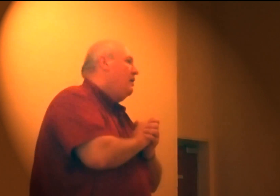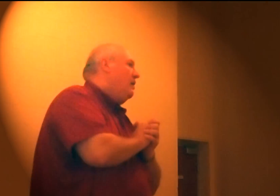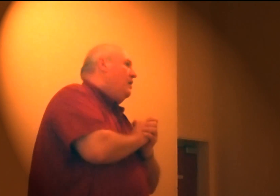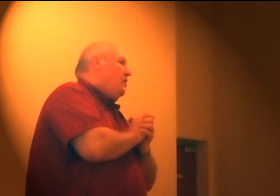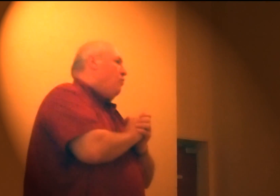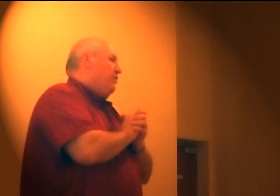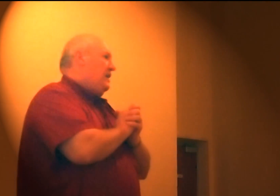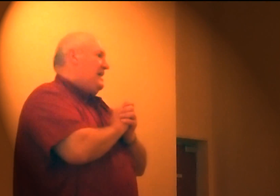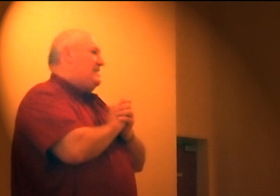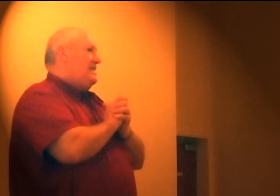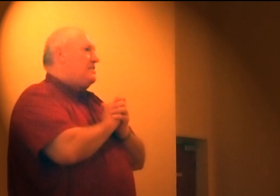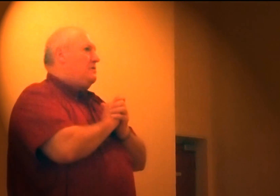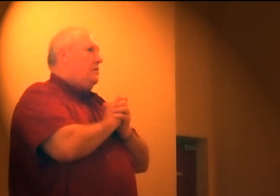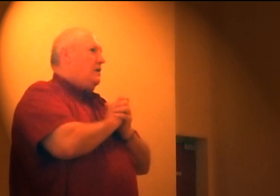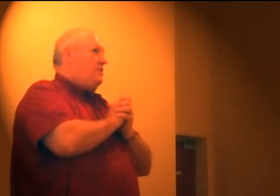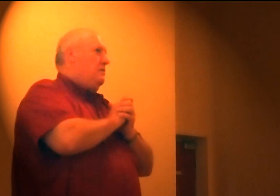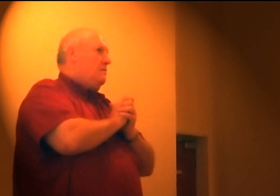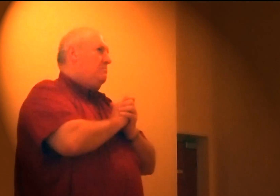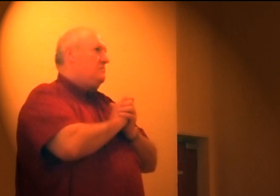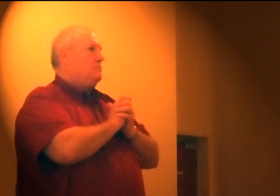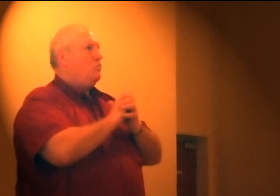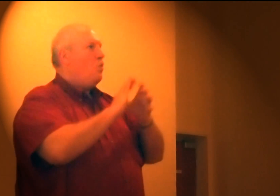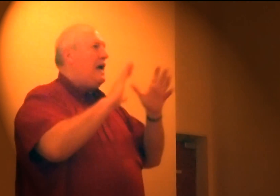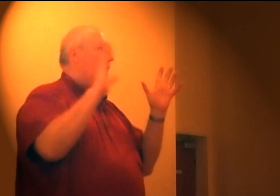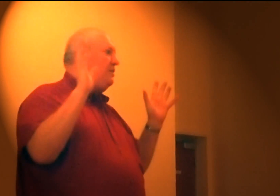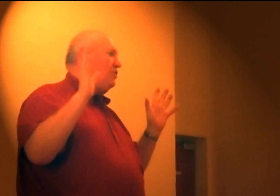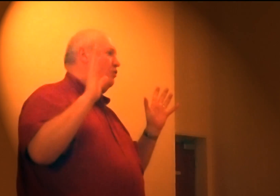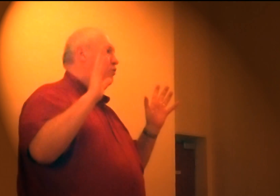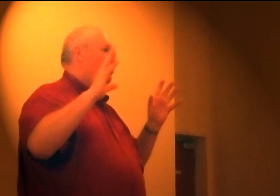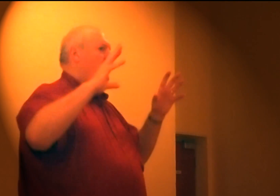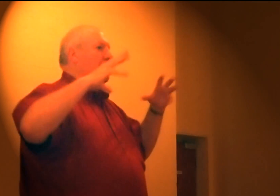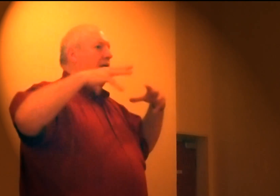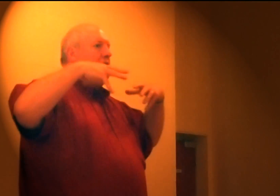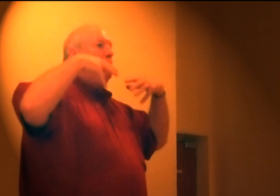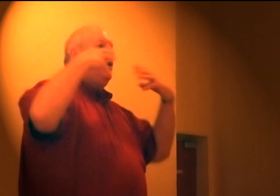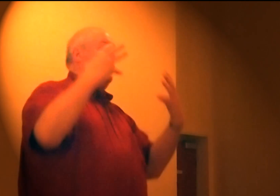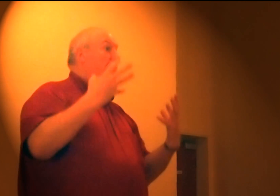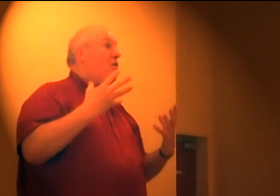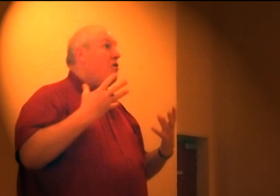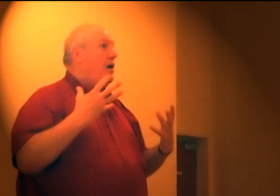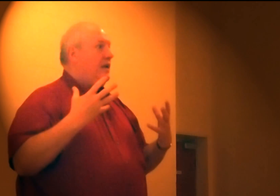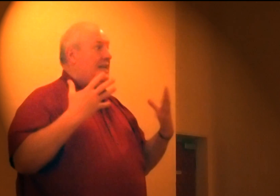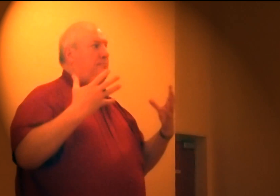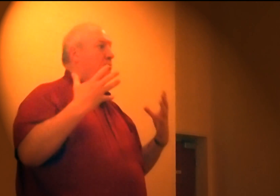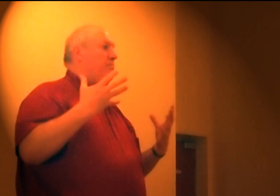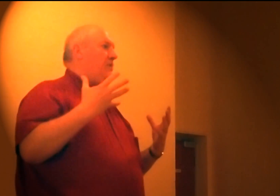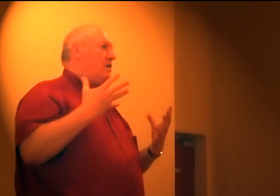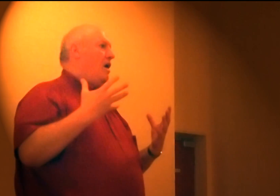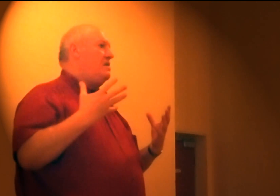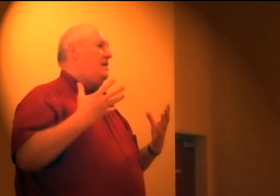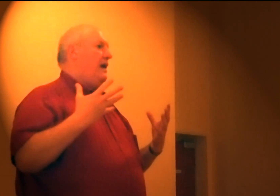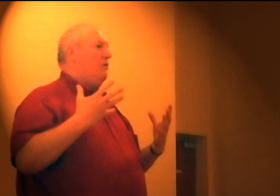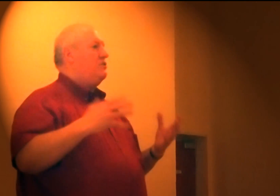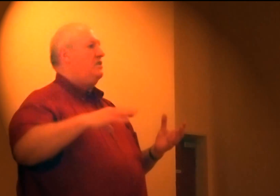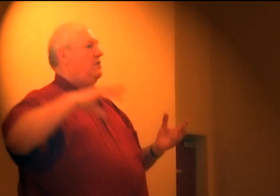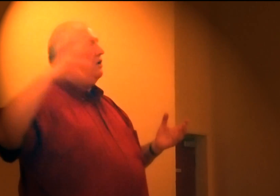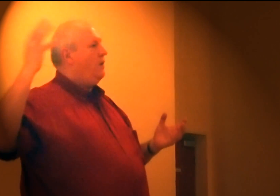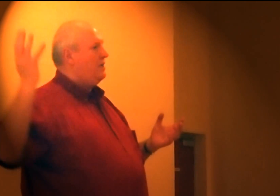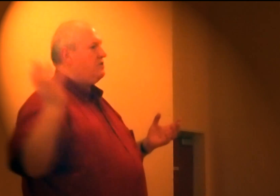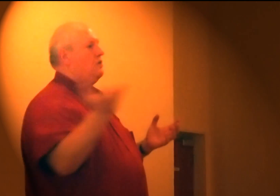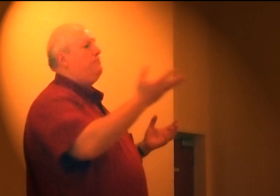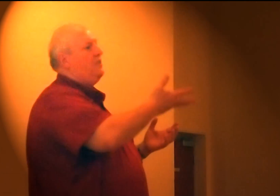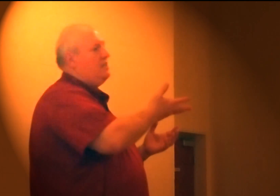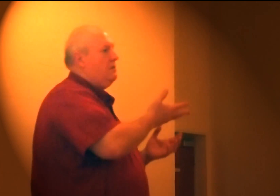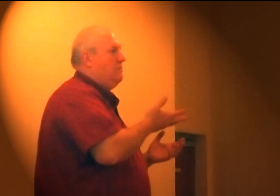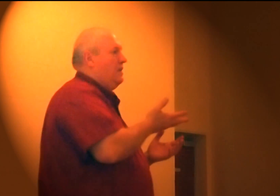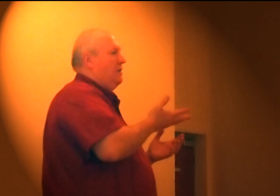well the easiest way to build a pond and keep the cost down was just to